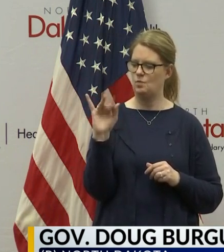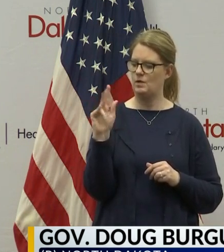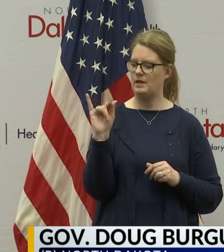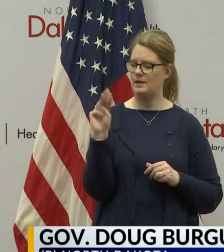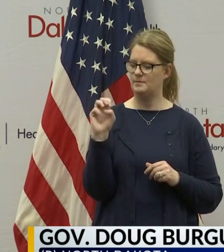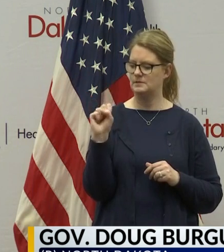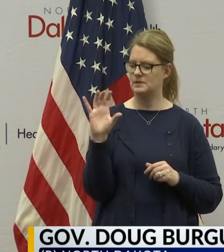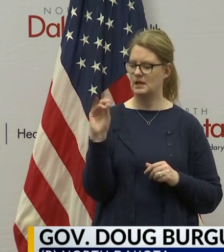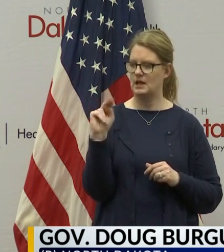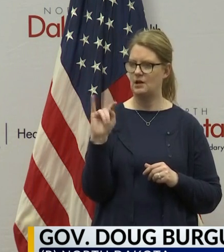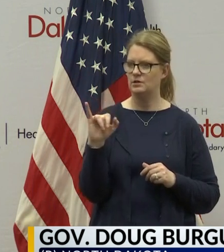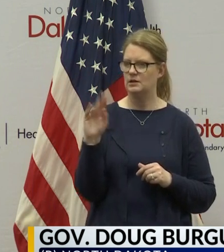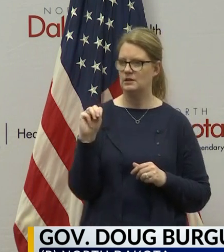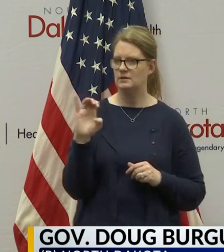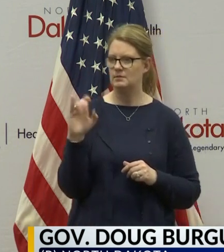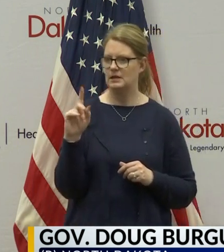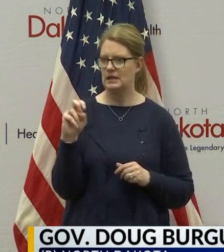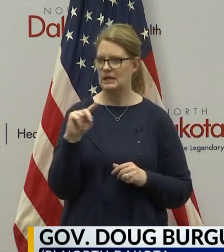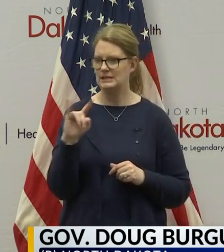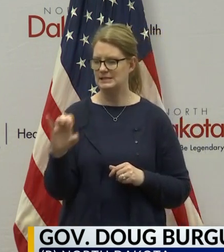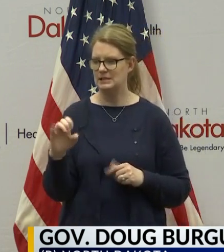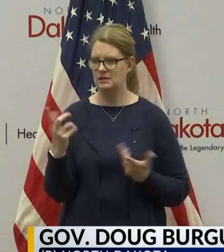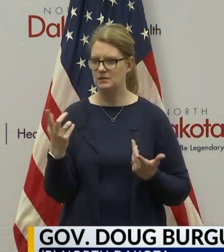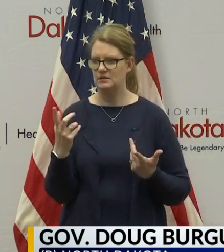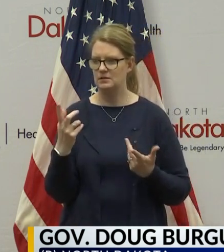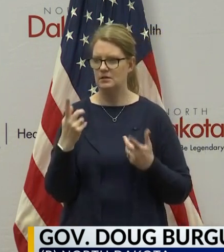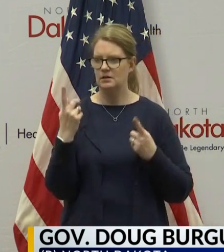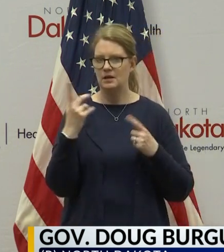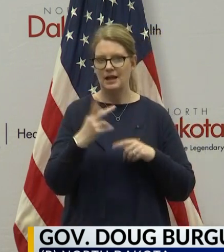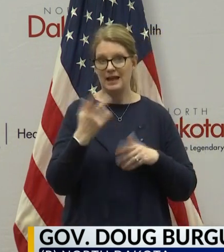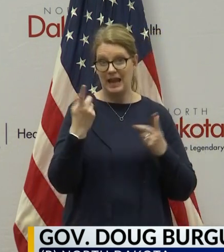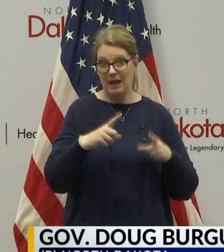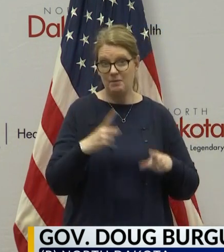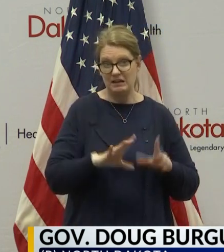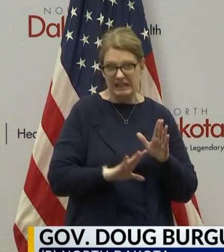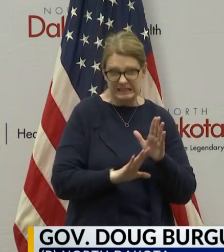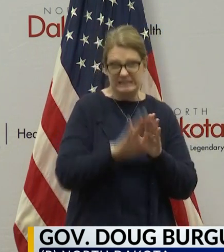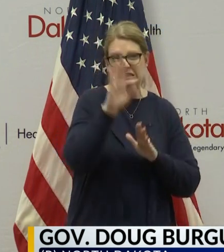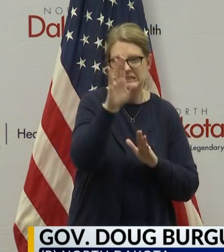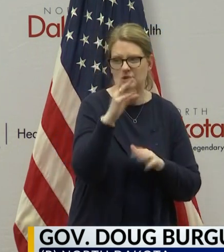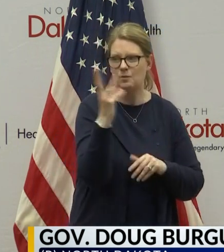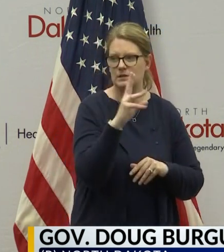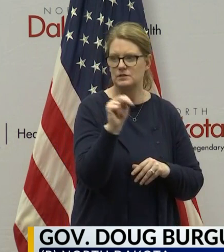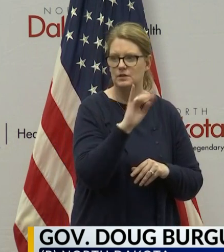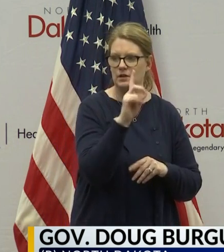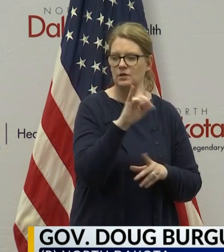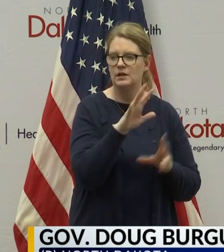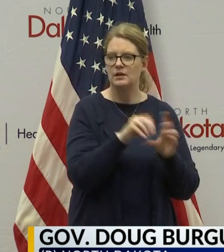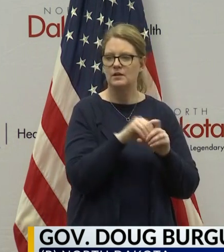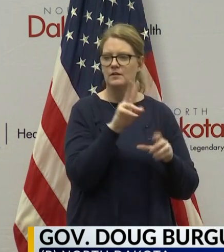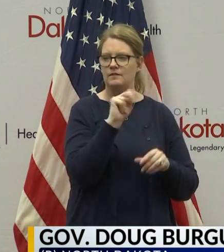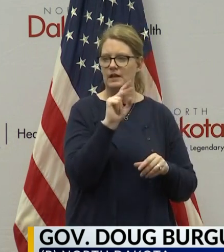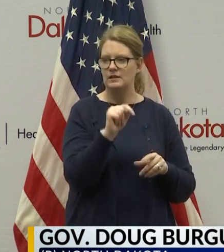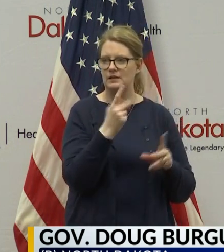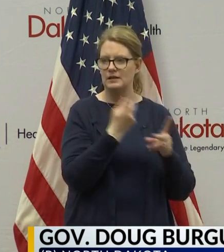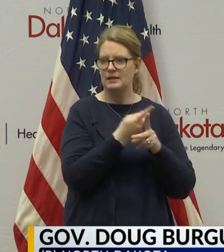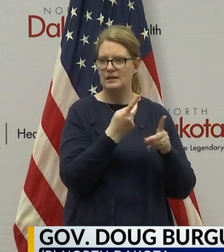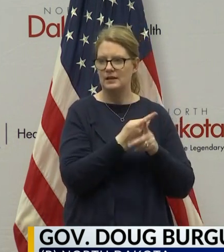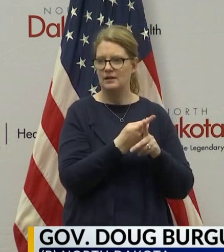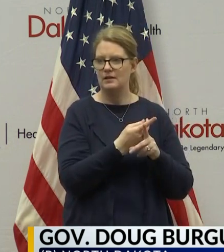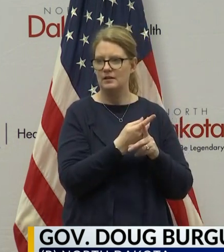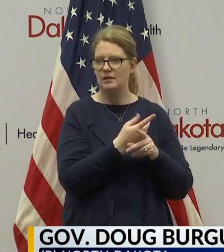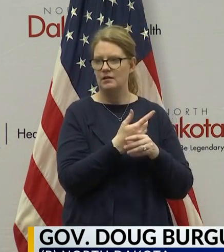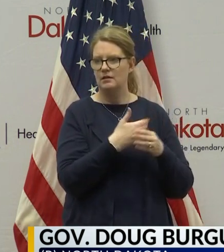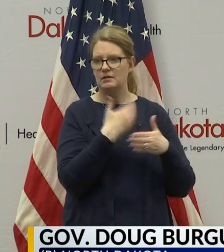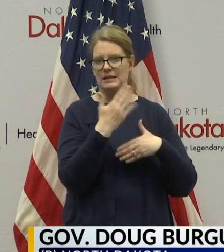in McKenzie. What is the state doing to ensure a surge in Western North Dakota has the resources, including ventilators? Uh, handle a surge in the next